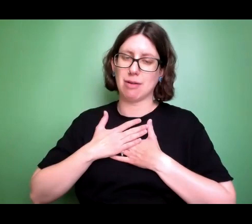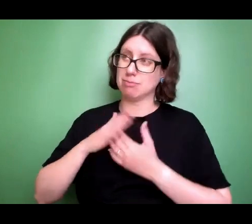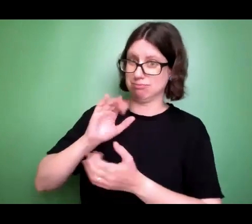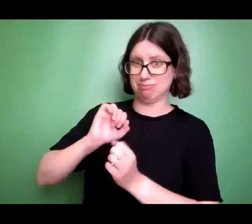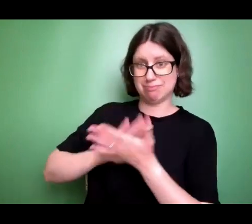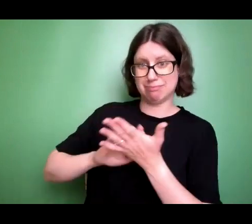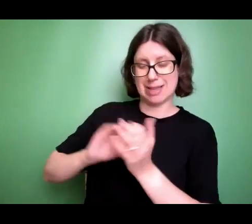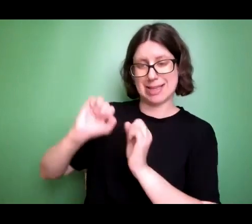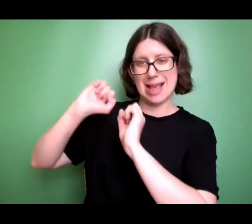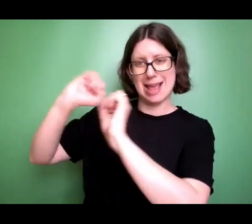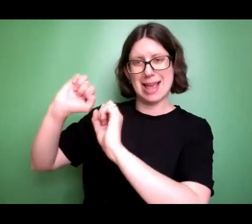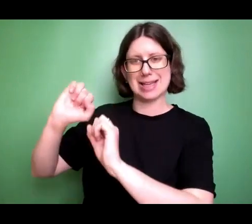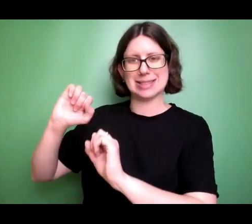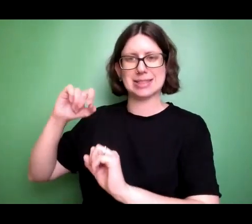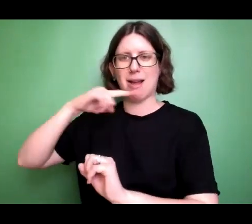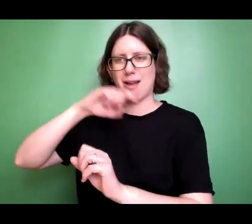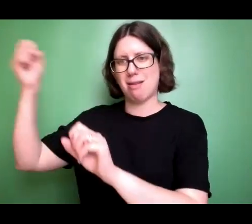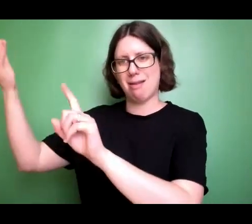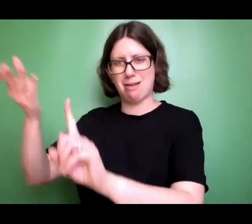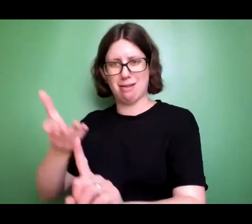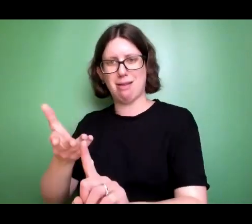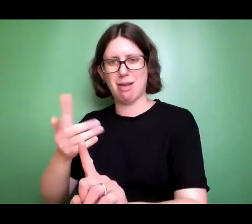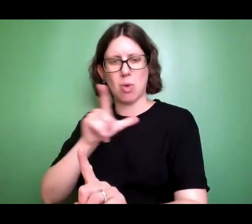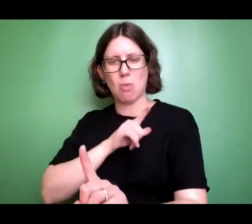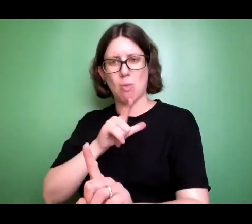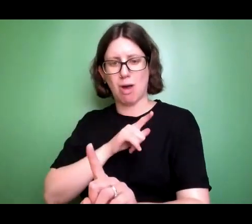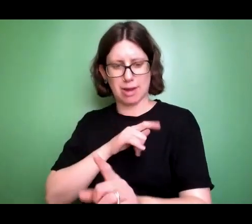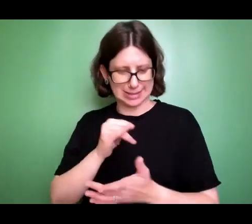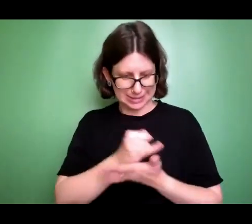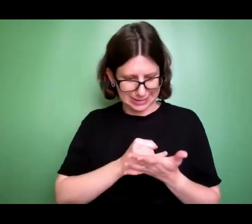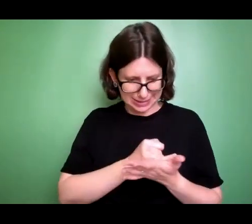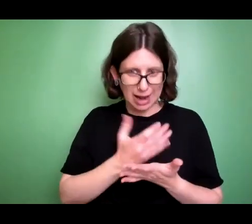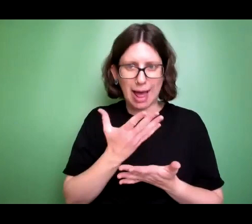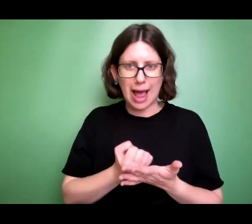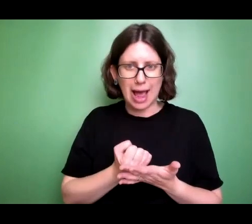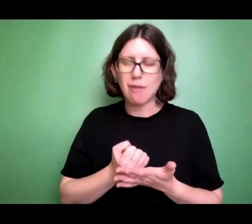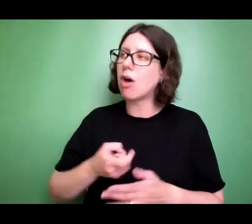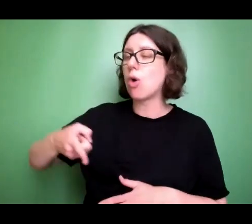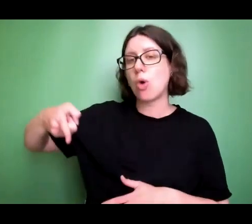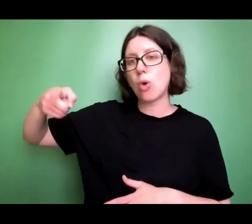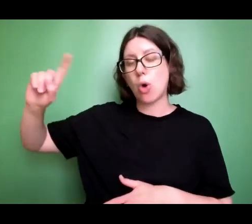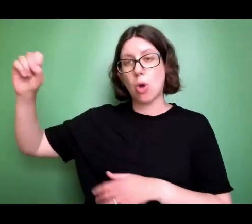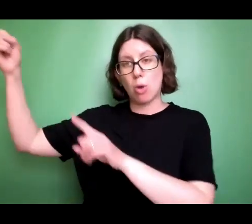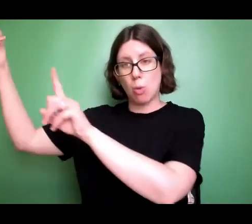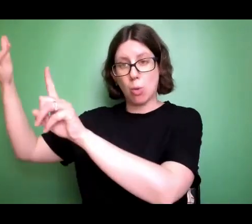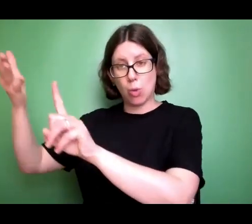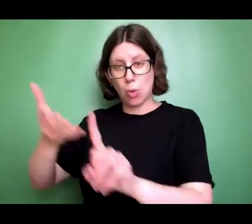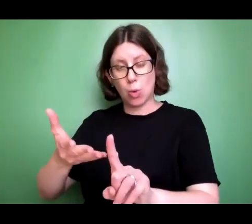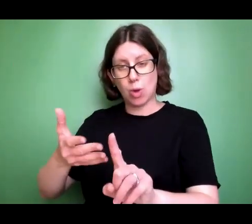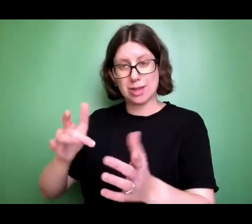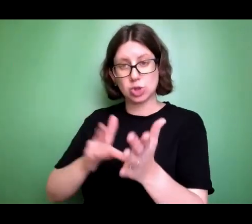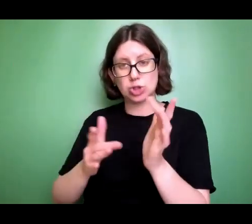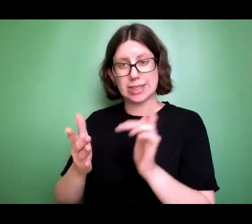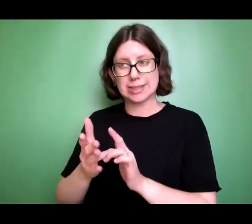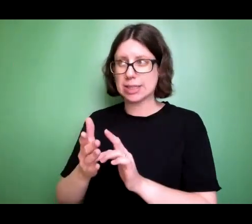sins. I love what GK Chesterton, the journalist and author writes about God's kind of love. He says, to love means loving